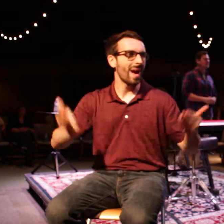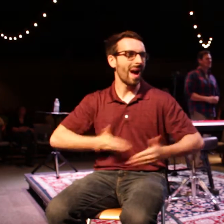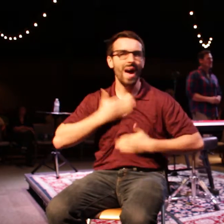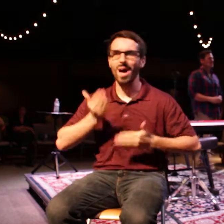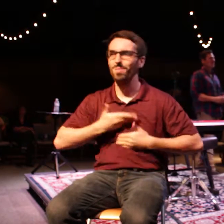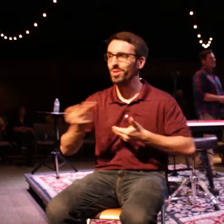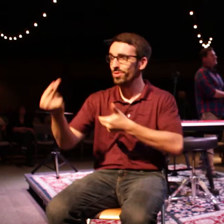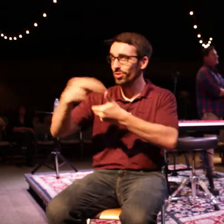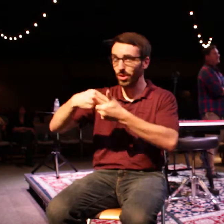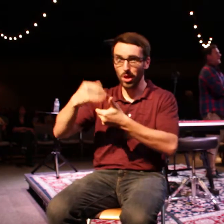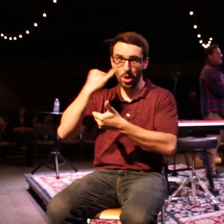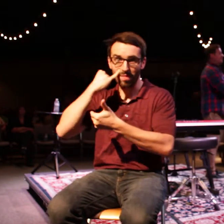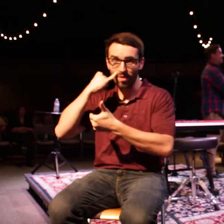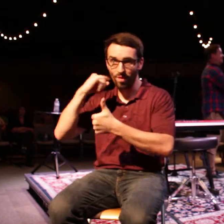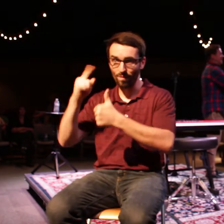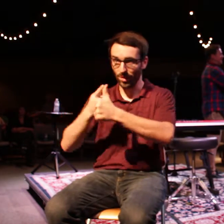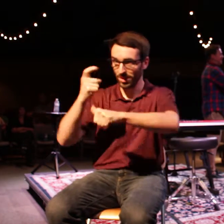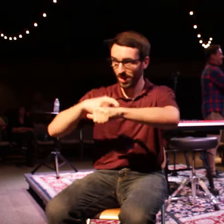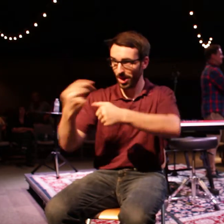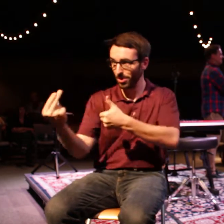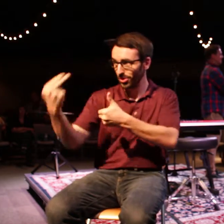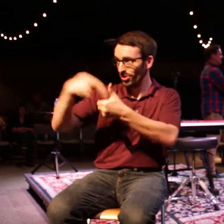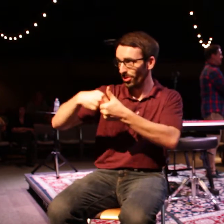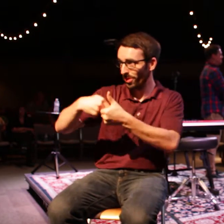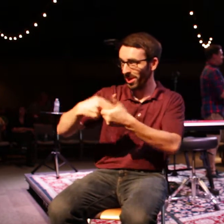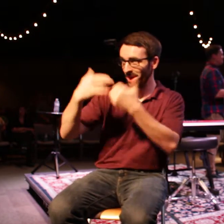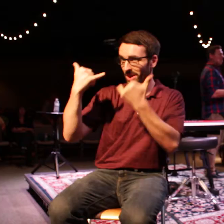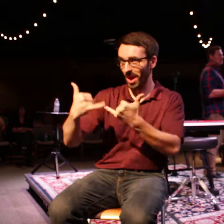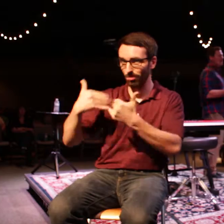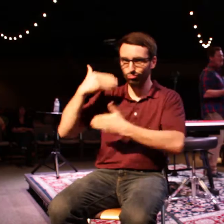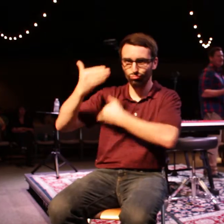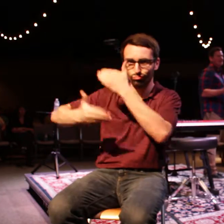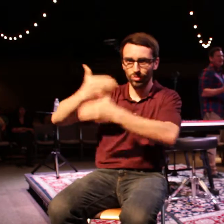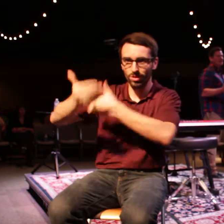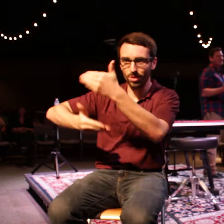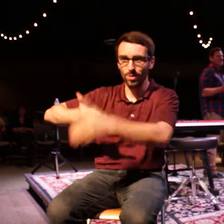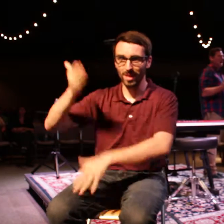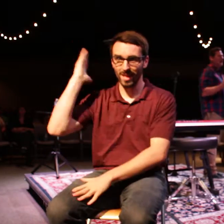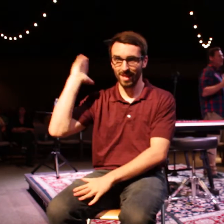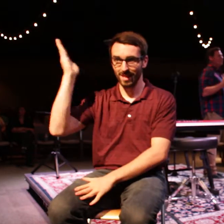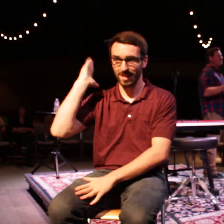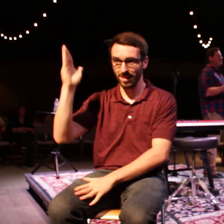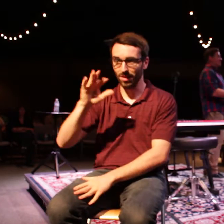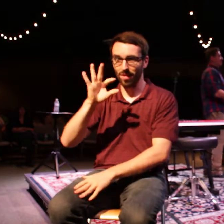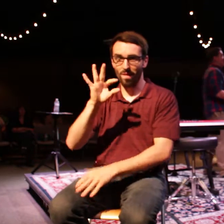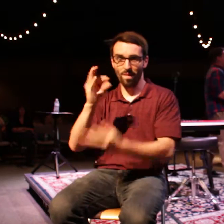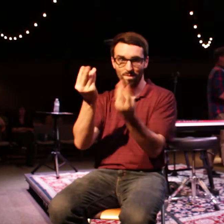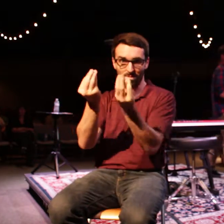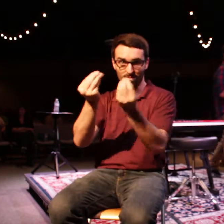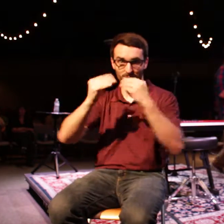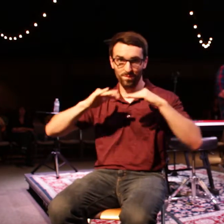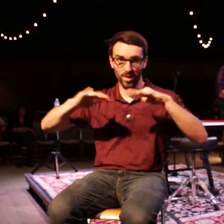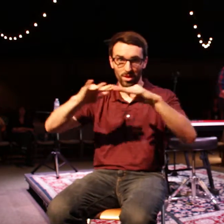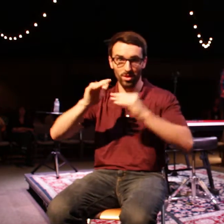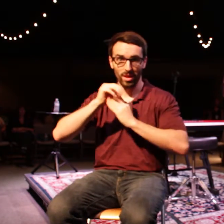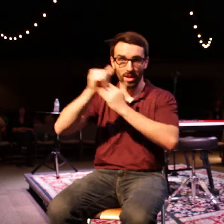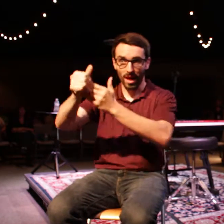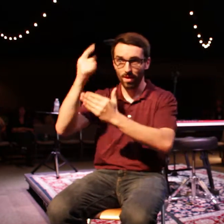called Field Guide for a Follower. And essentially what we're talking about is how do you spot a true follower of Jesus?